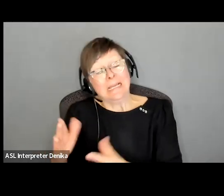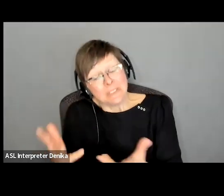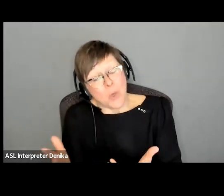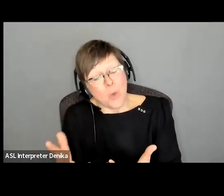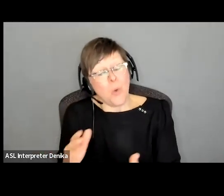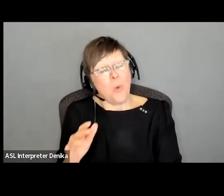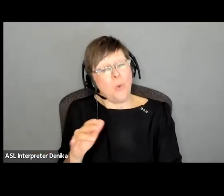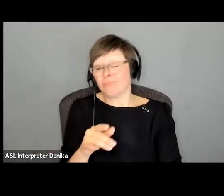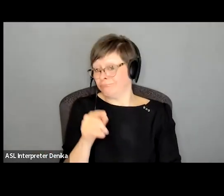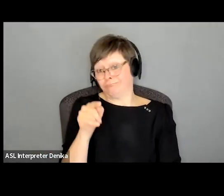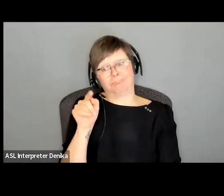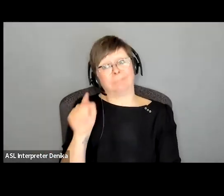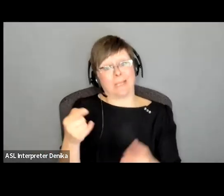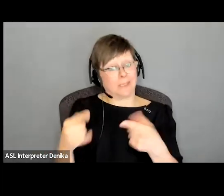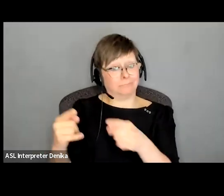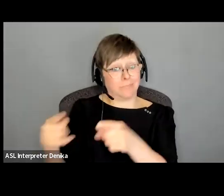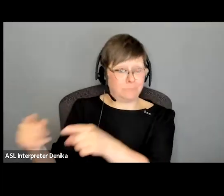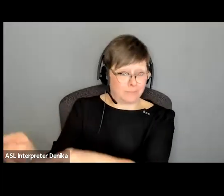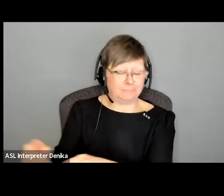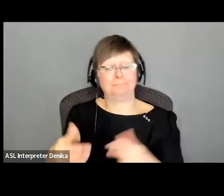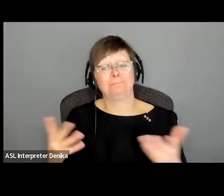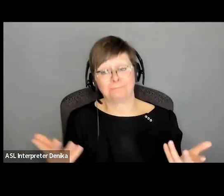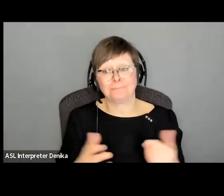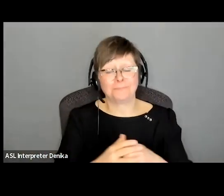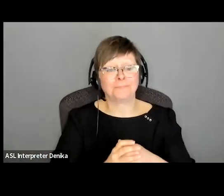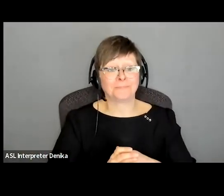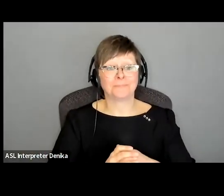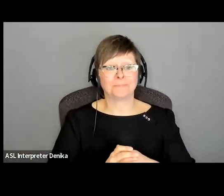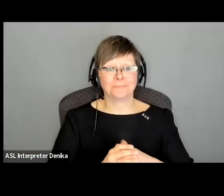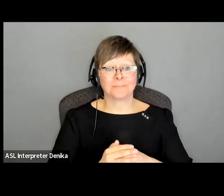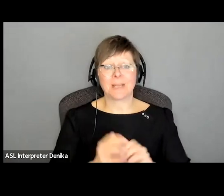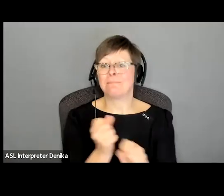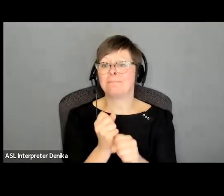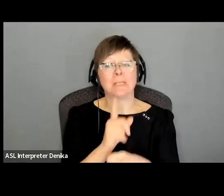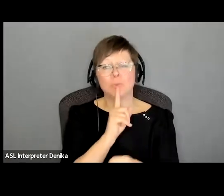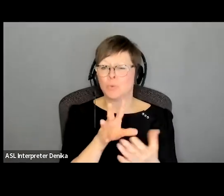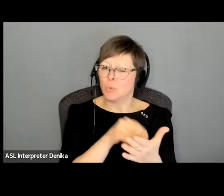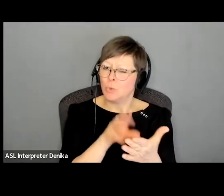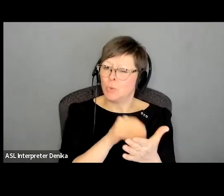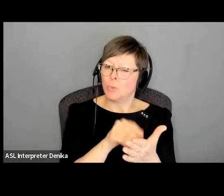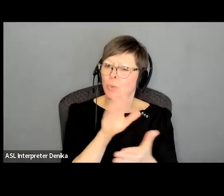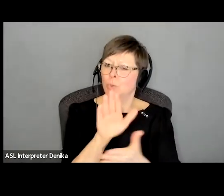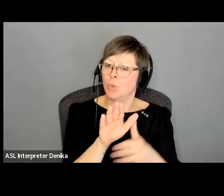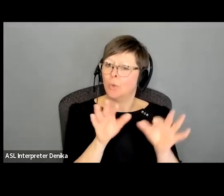um learn your lines to the best of your ability